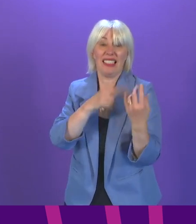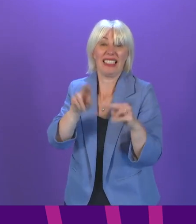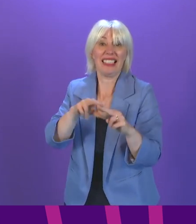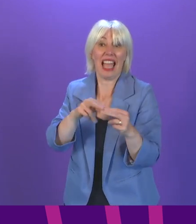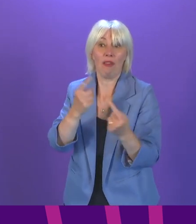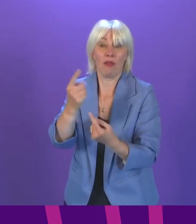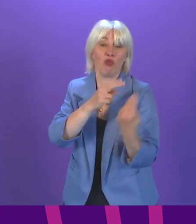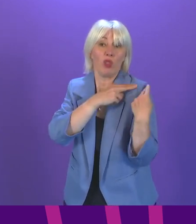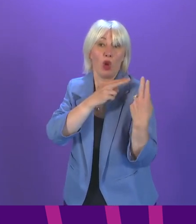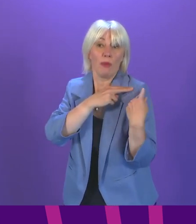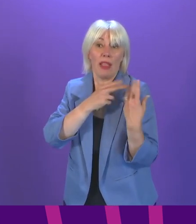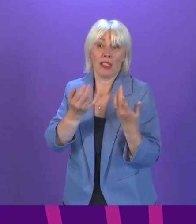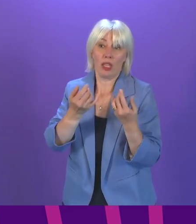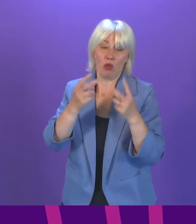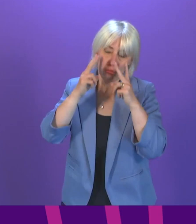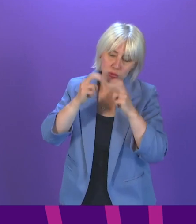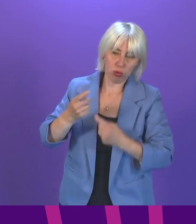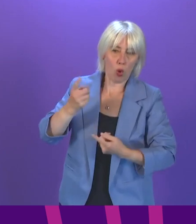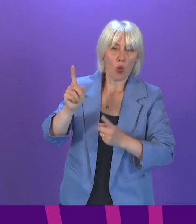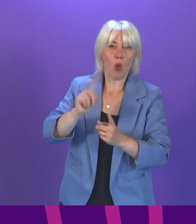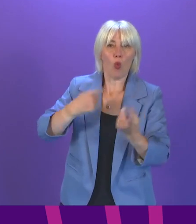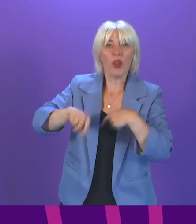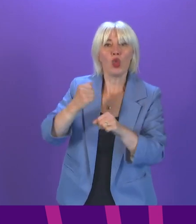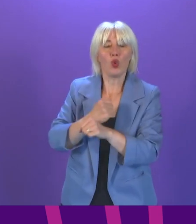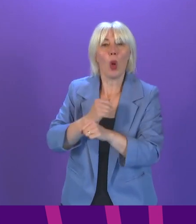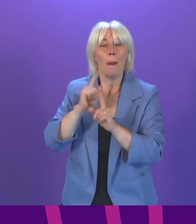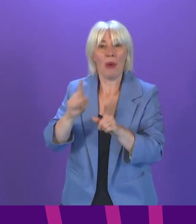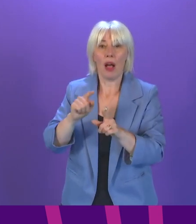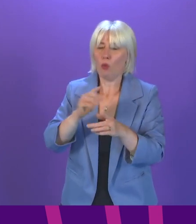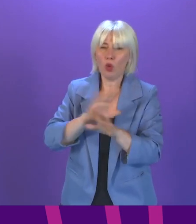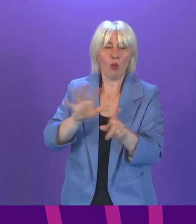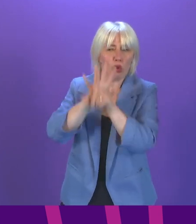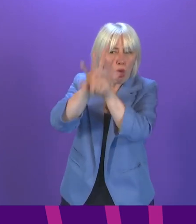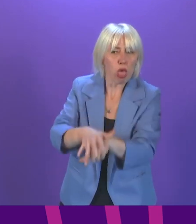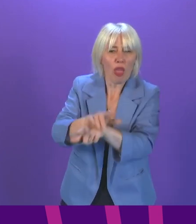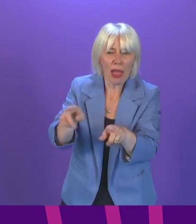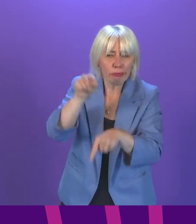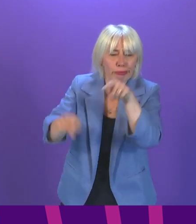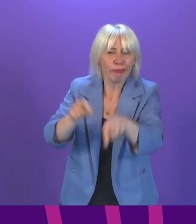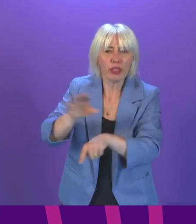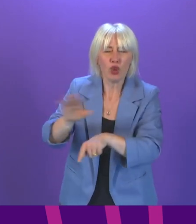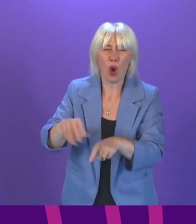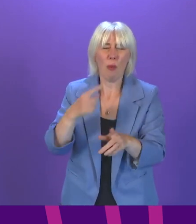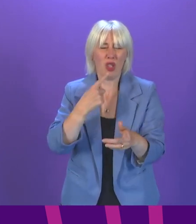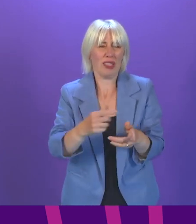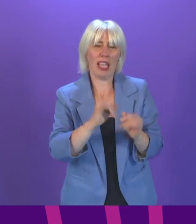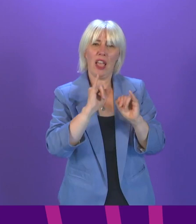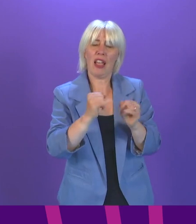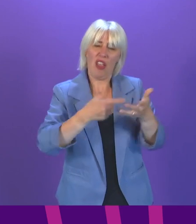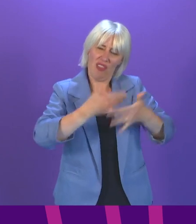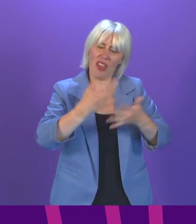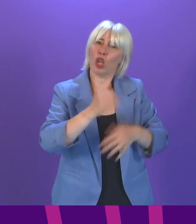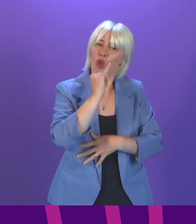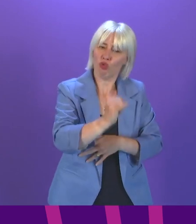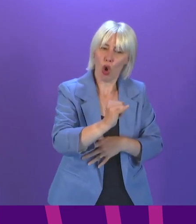certainly not to scrutinise the government. My point is, it is, I think, doing down the efforts of Test and Protect to cite misleading figures. Figures